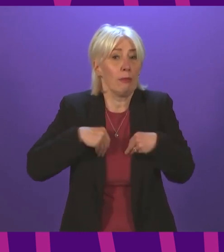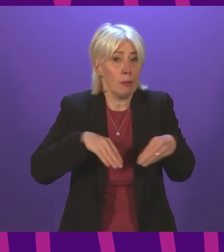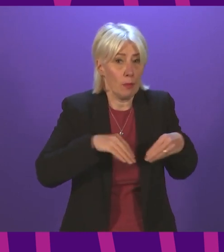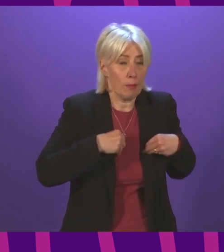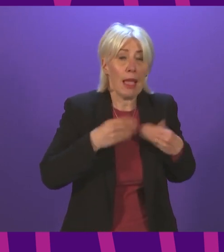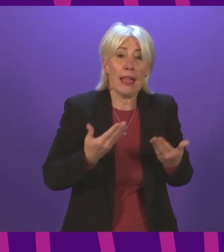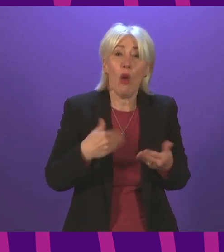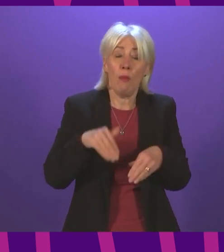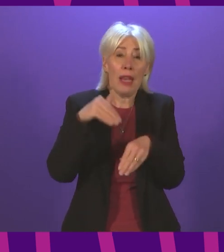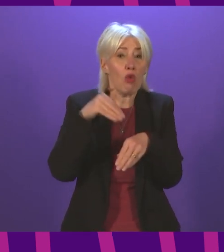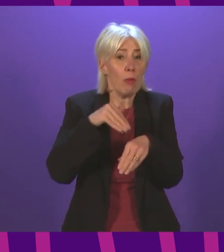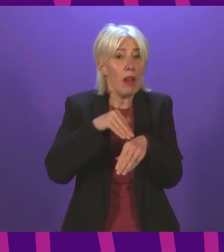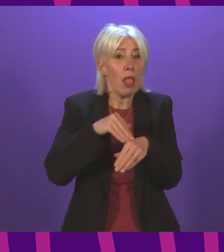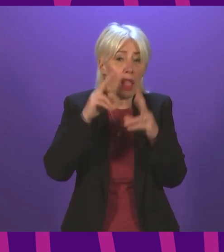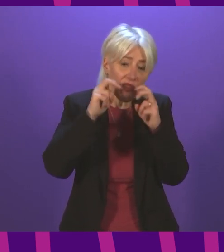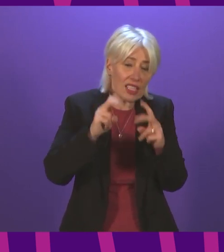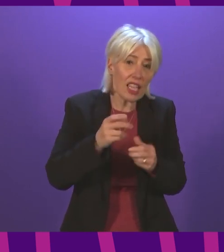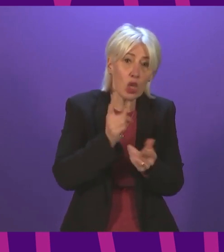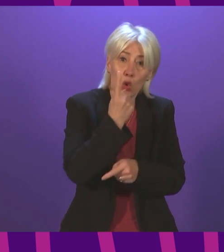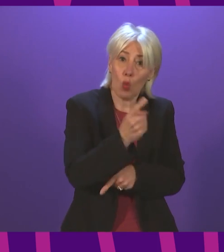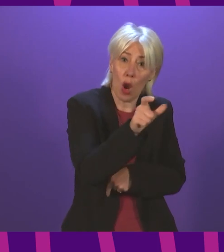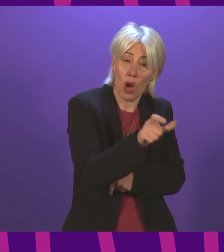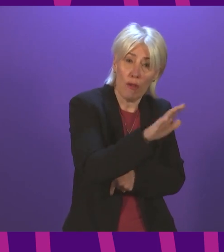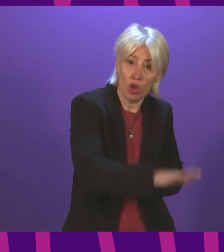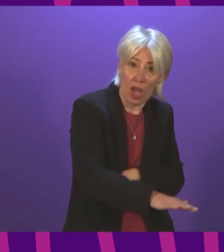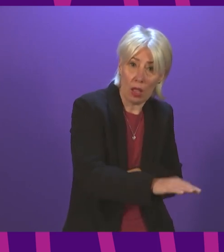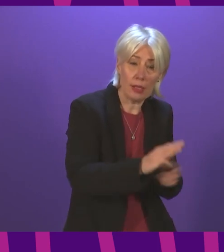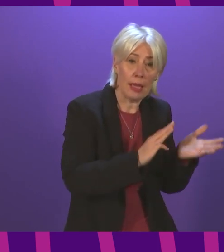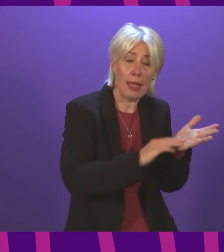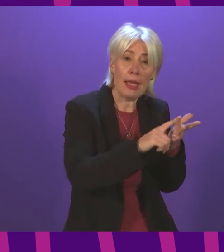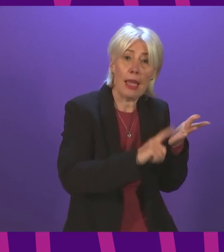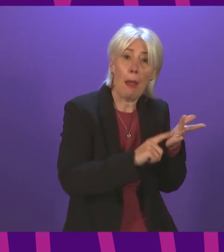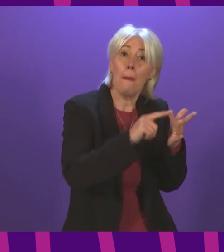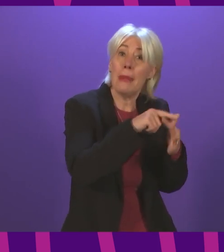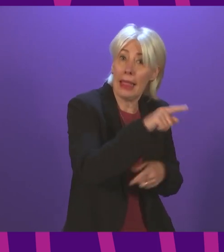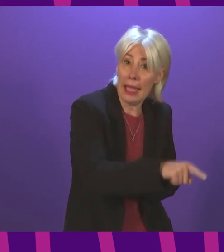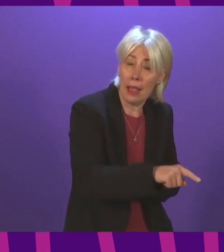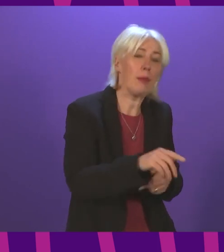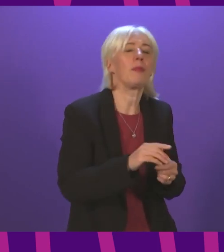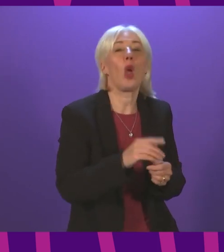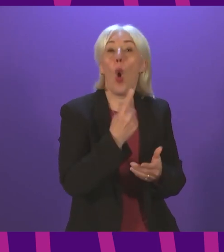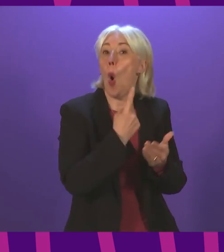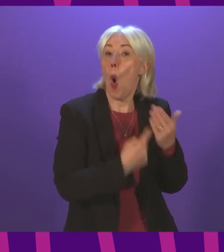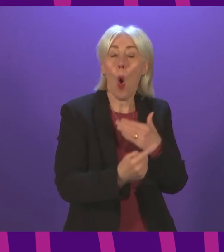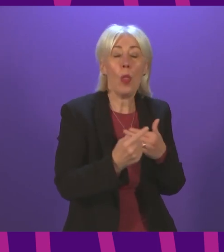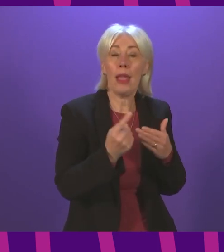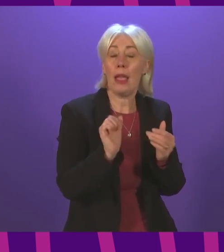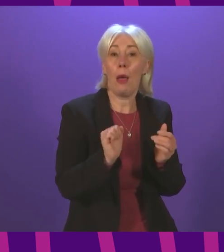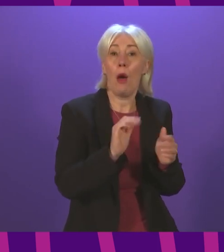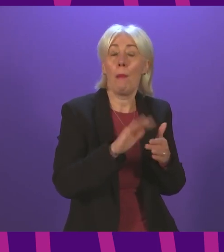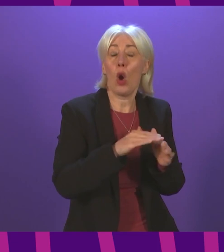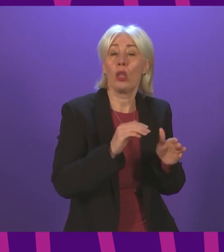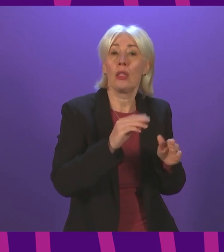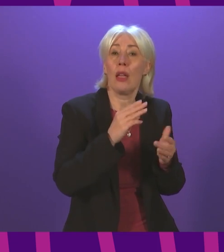deaths, Millie Maine. But the health board only referred Millie's case to the Crown when Millie's family applied for a fatal accident